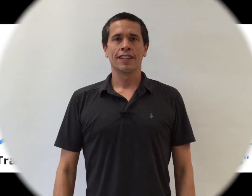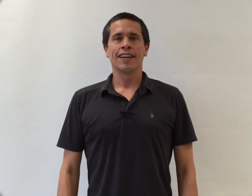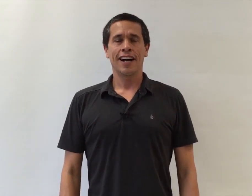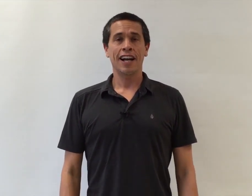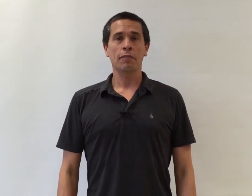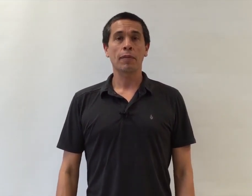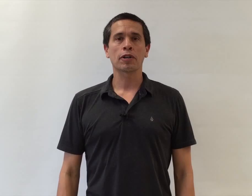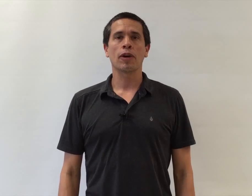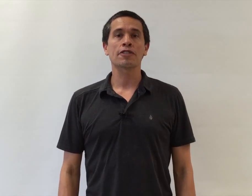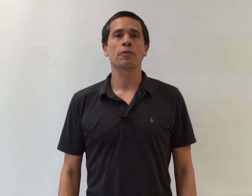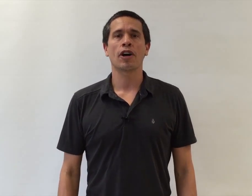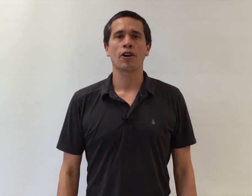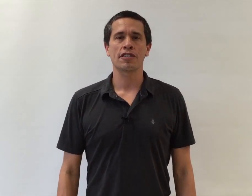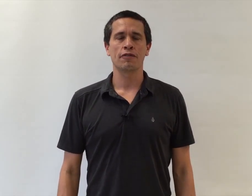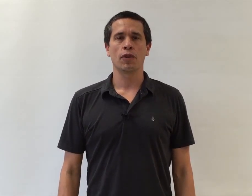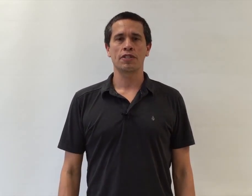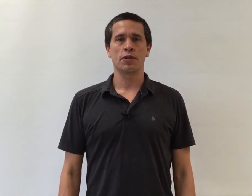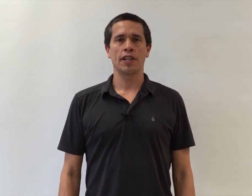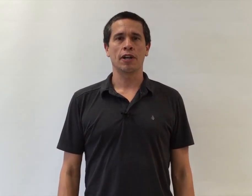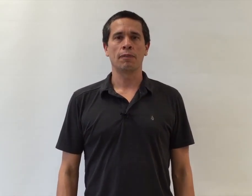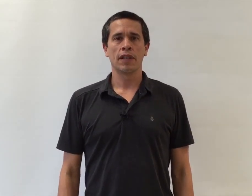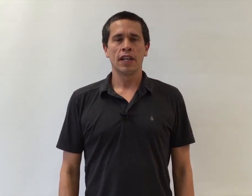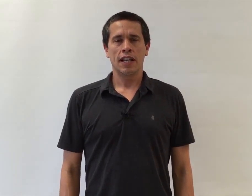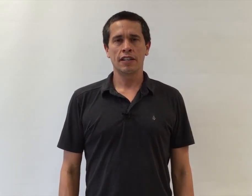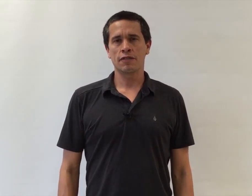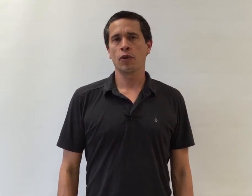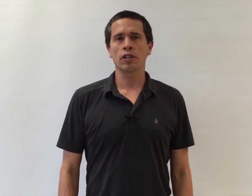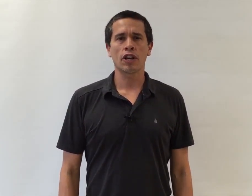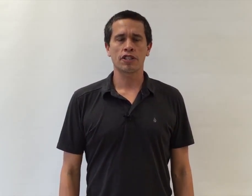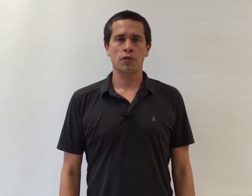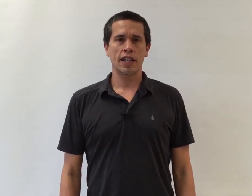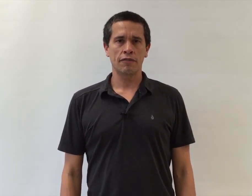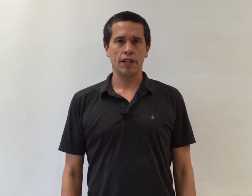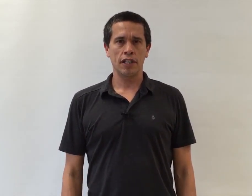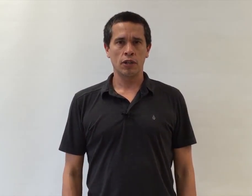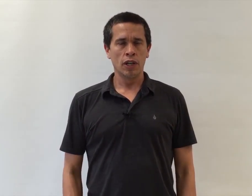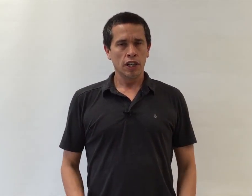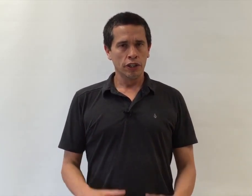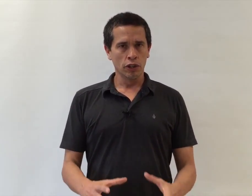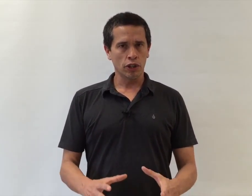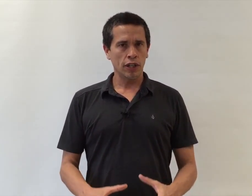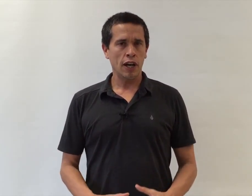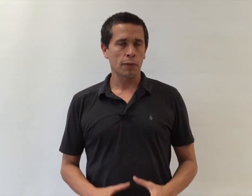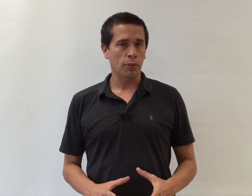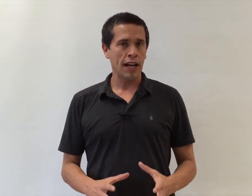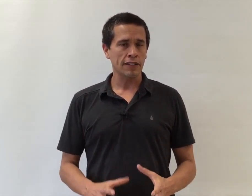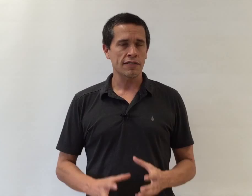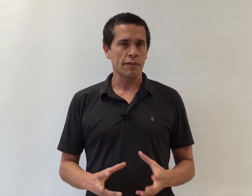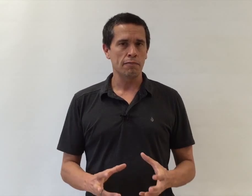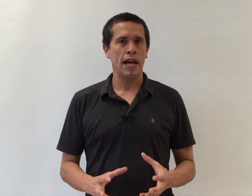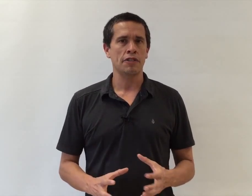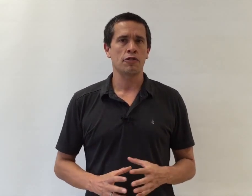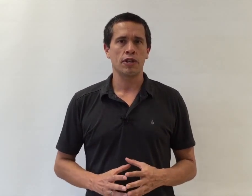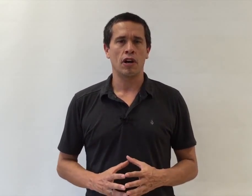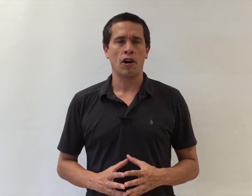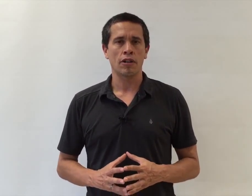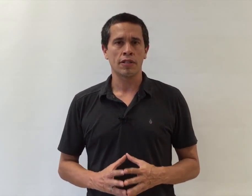Hi, I'm Robert Carrasco with the RC Voice Studio. In this Vocal Artist Training video, you'll learn how to practice and master the art